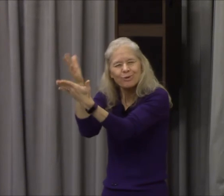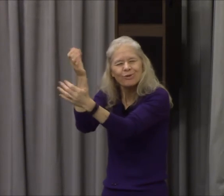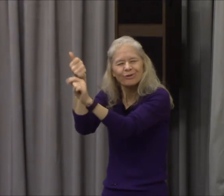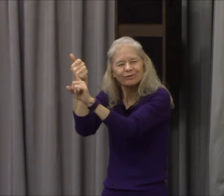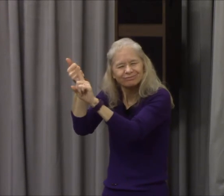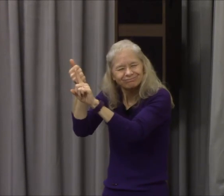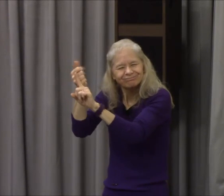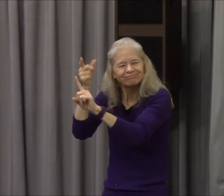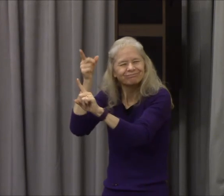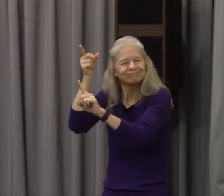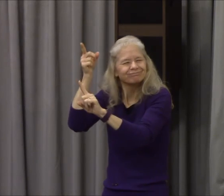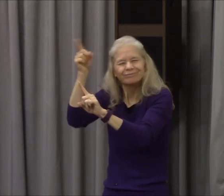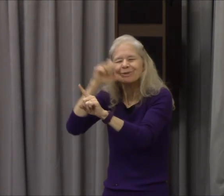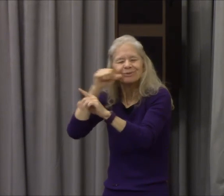right now I claim your promise